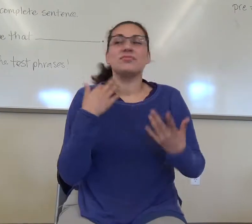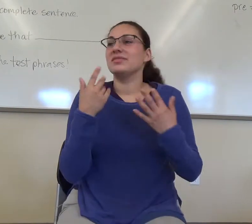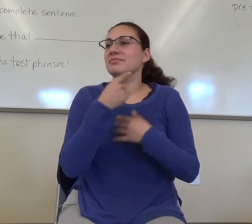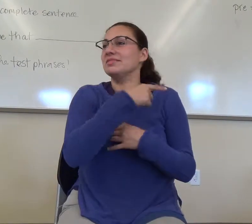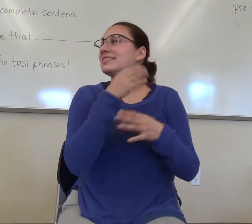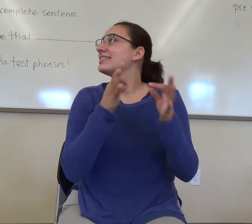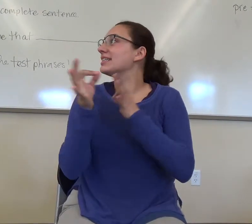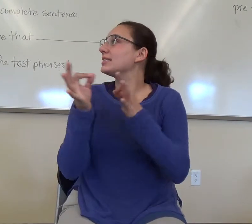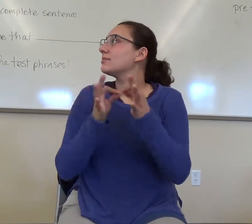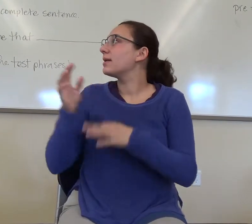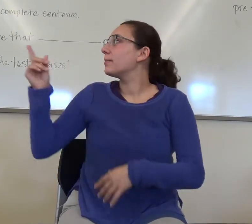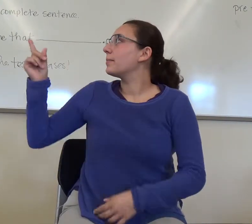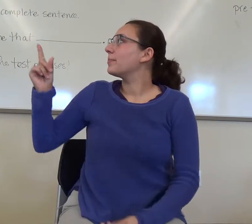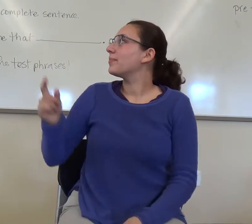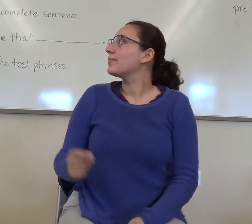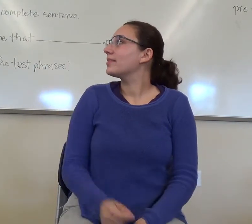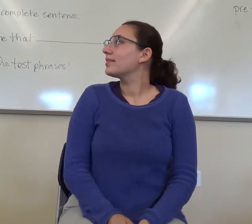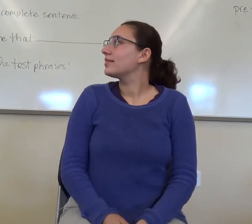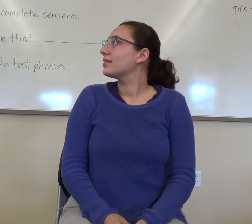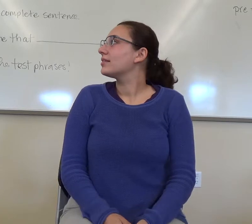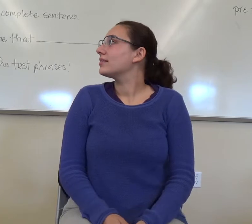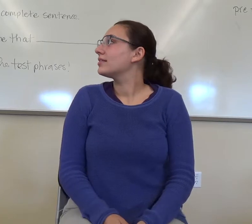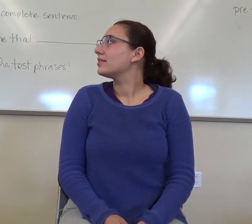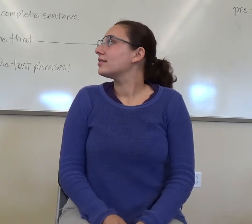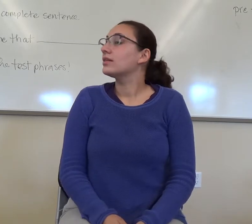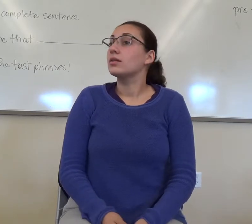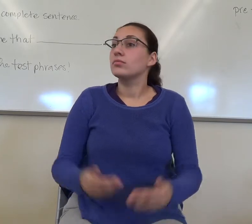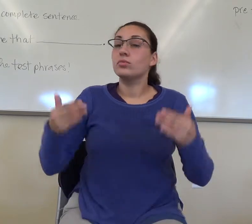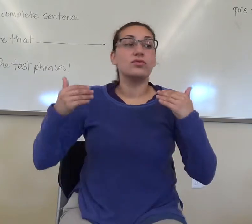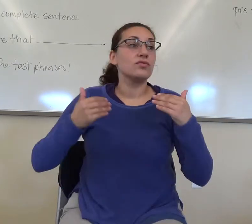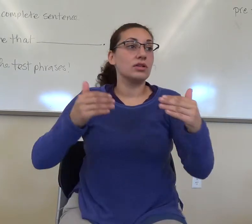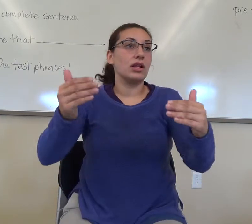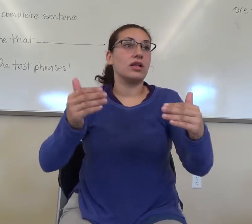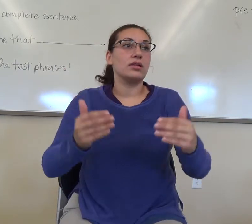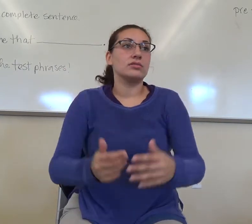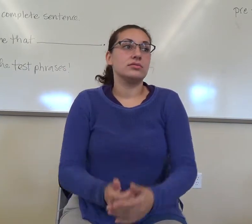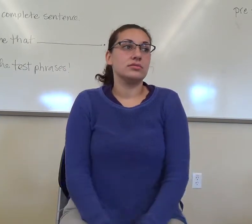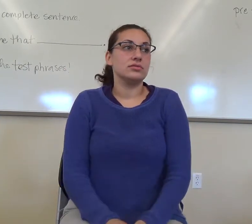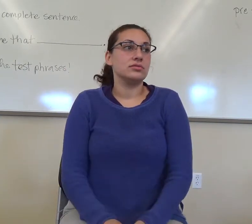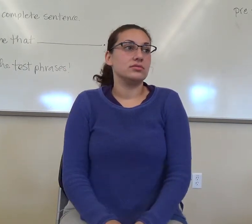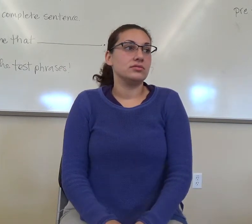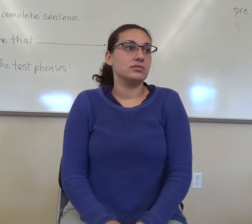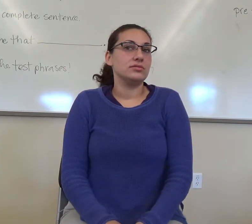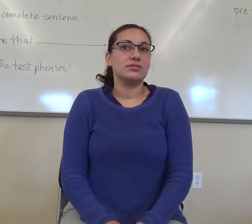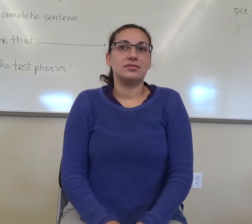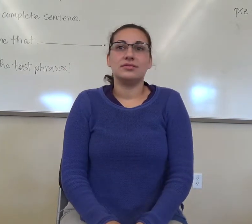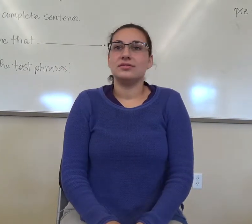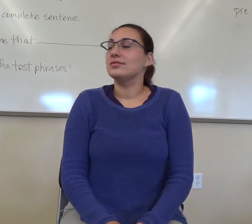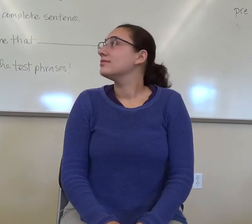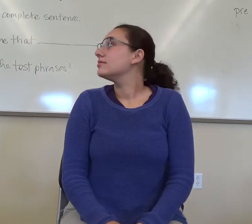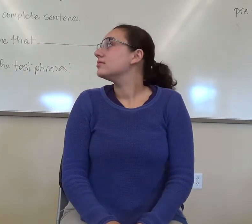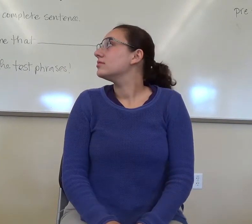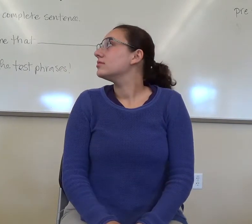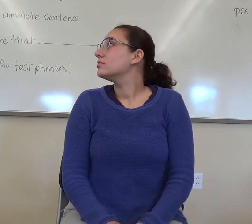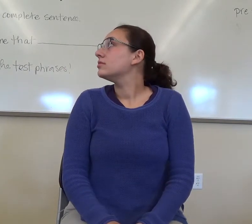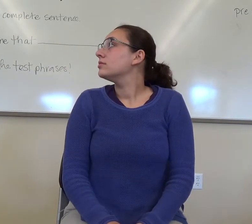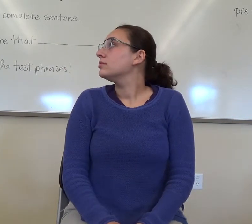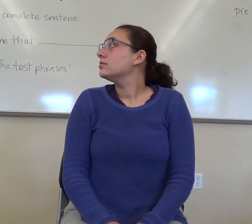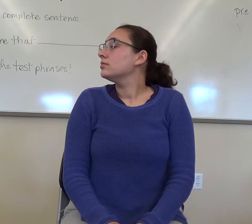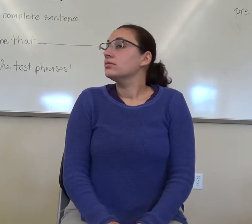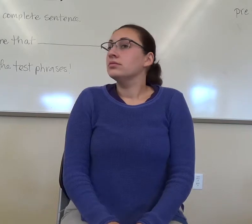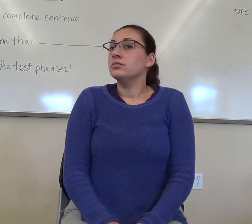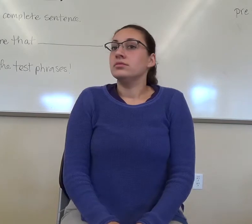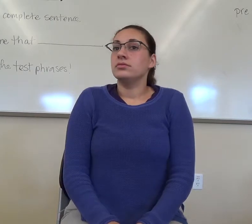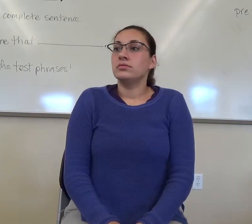We're actually moving into a... A strategy